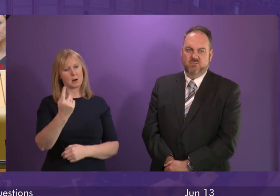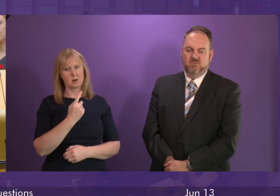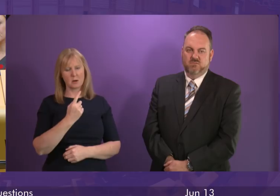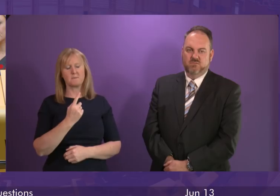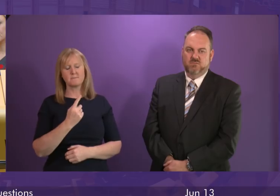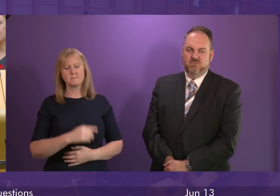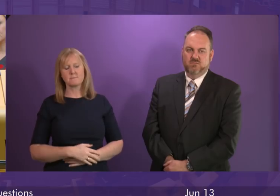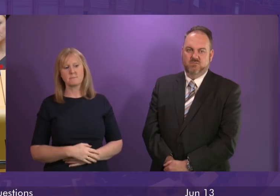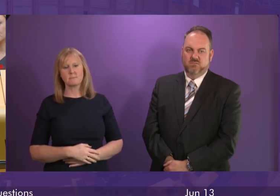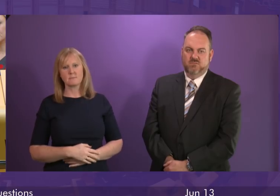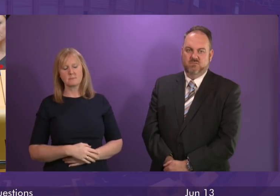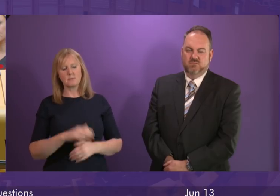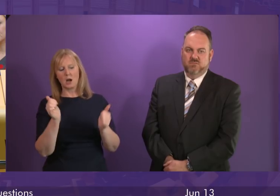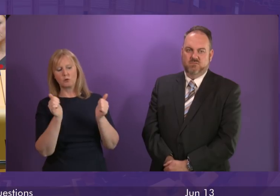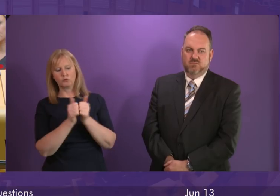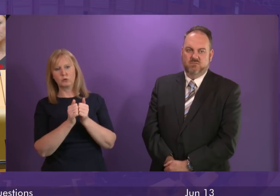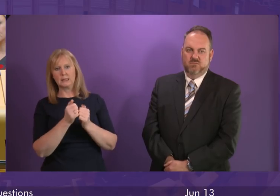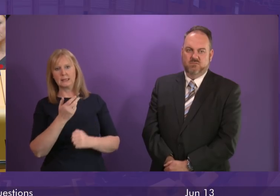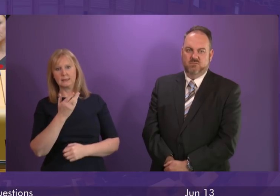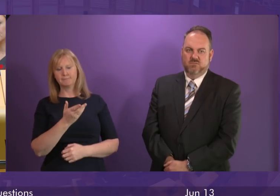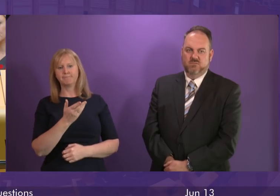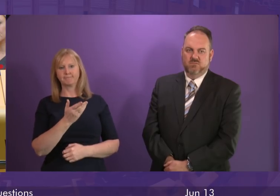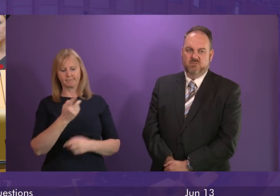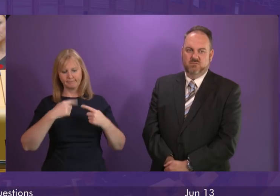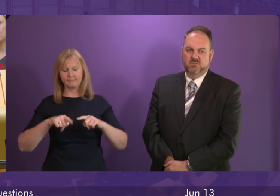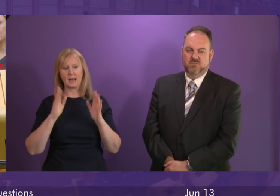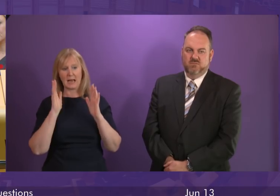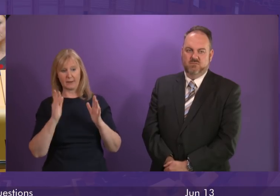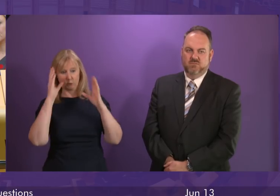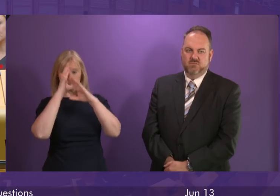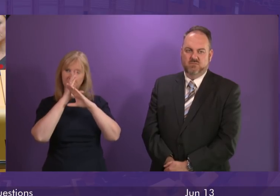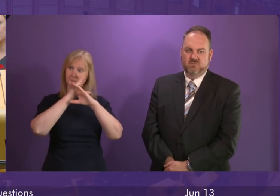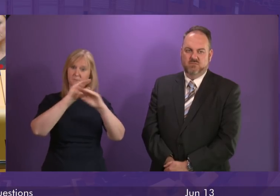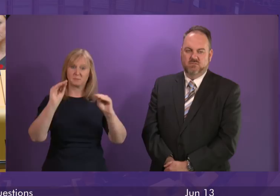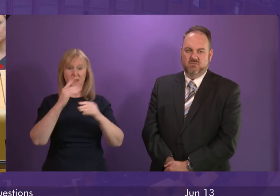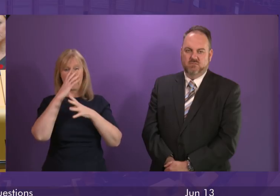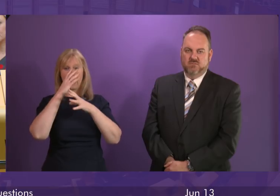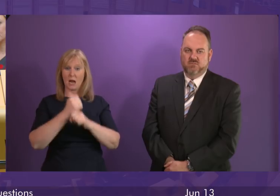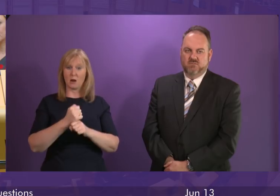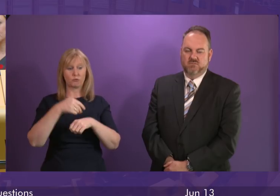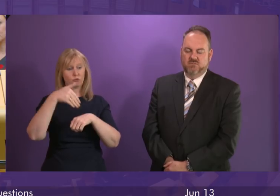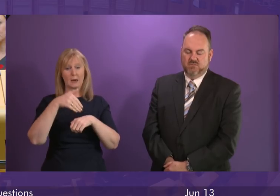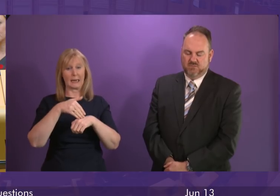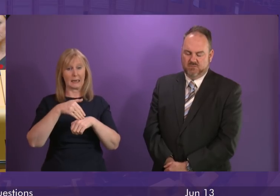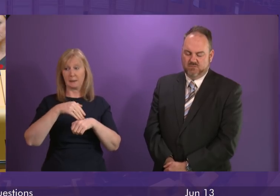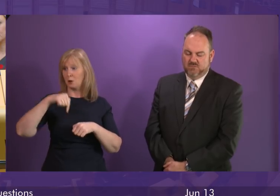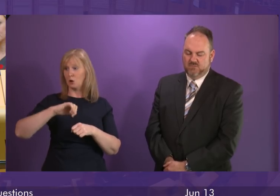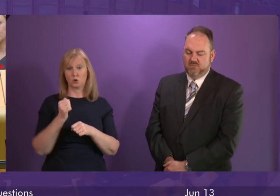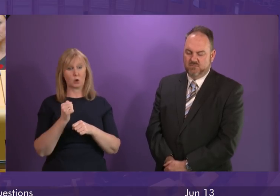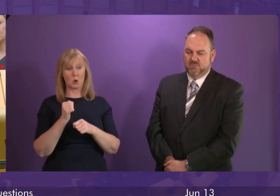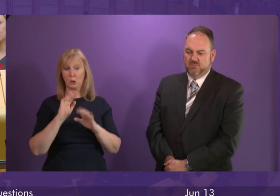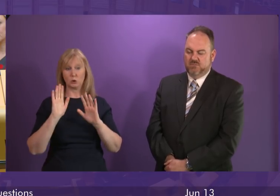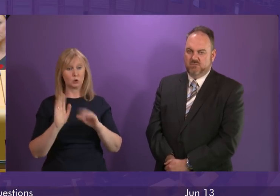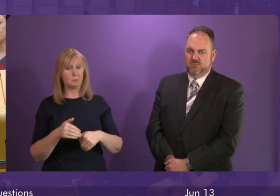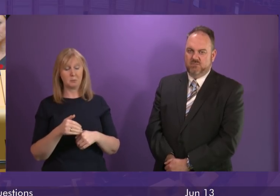But I would also agree with Claire Adamson that all of us must join in sending a very clear message that hate crime has no place in Scotland and it will simply